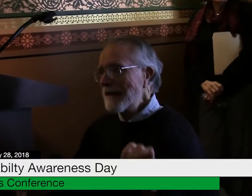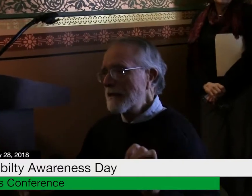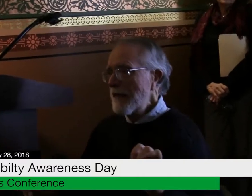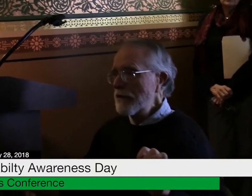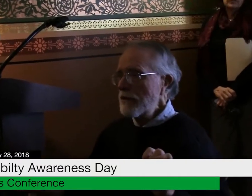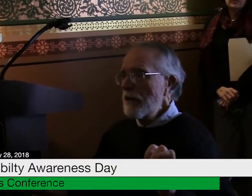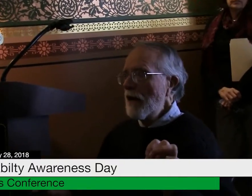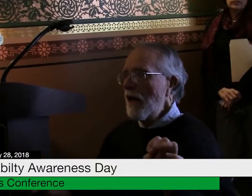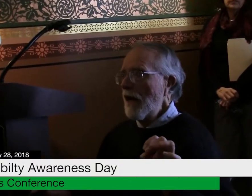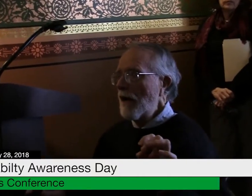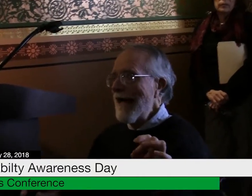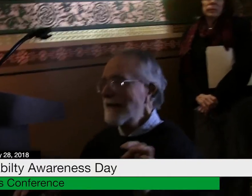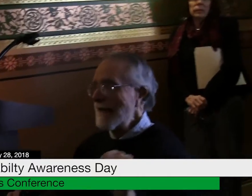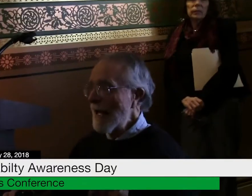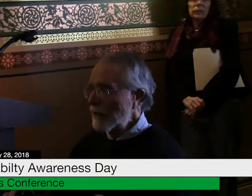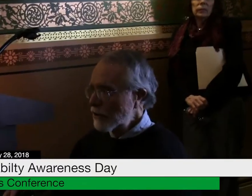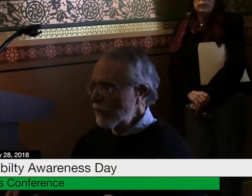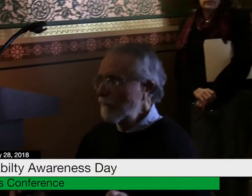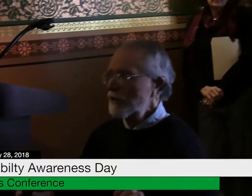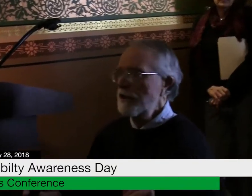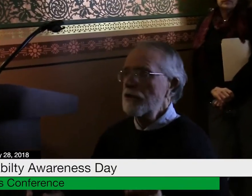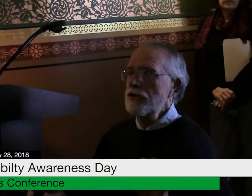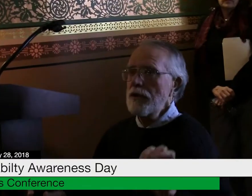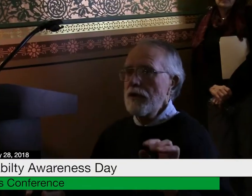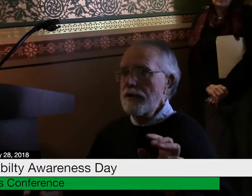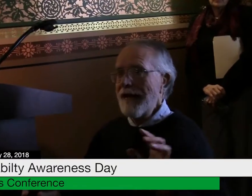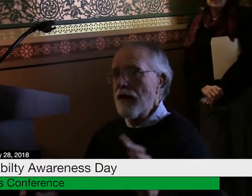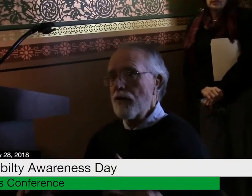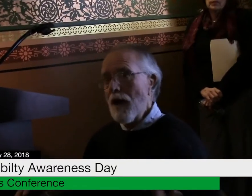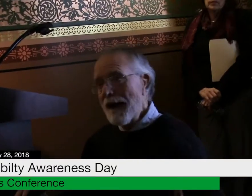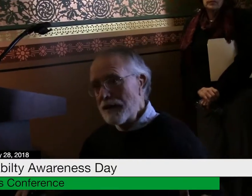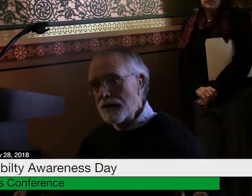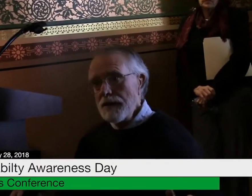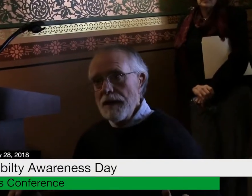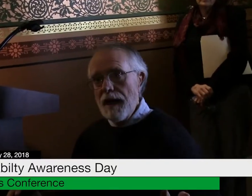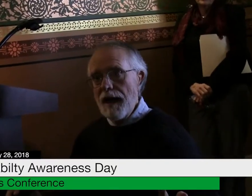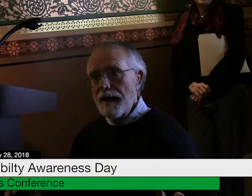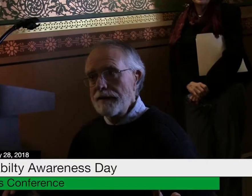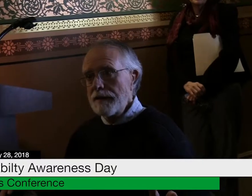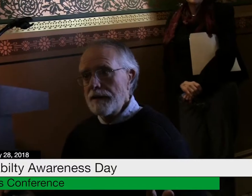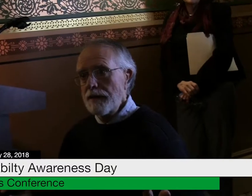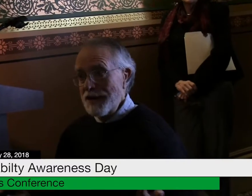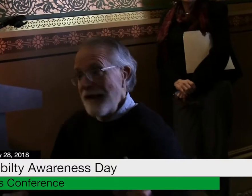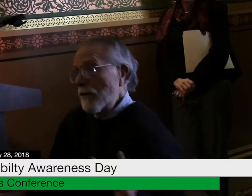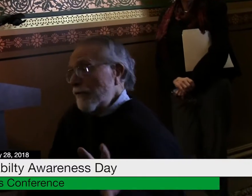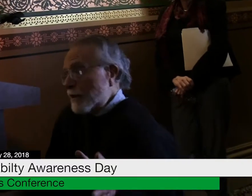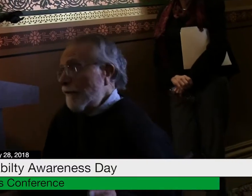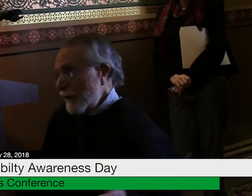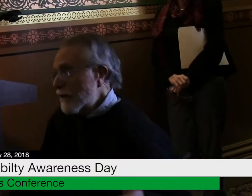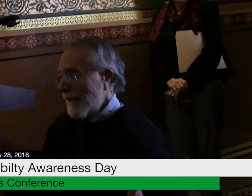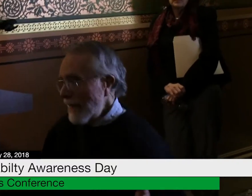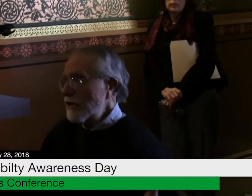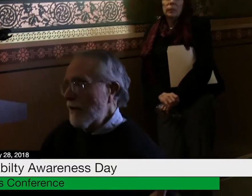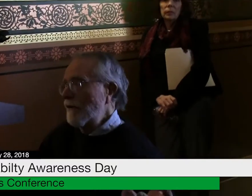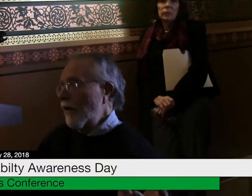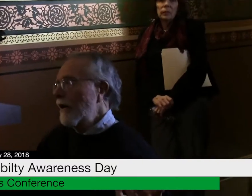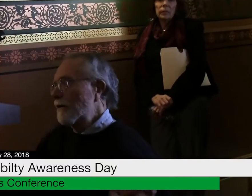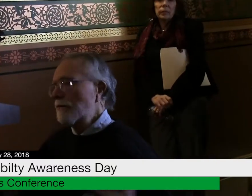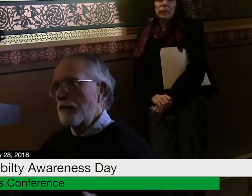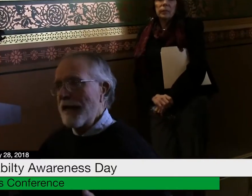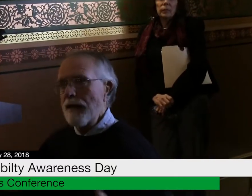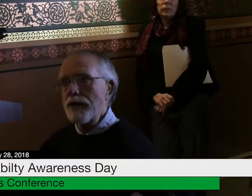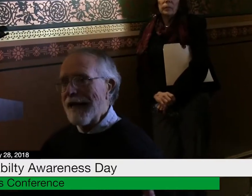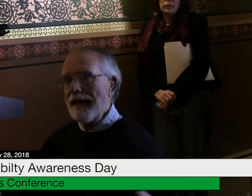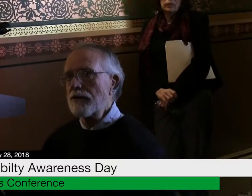access economic services that otherwise take the sophistication of a